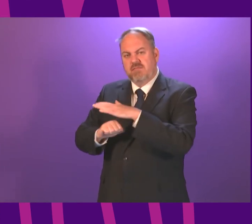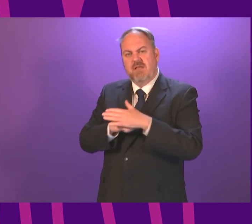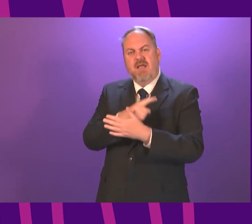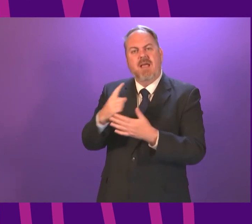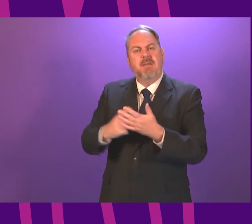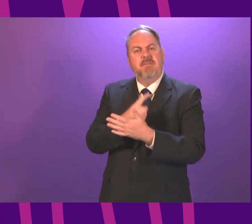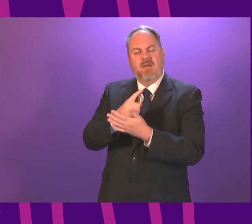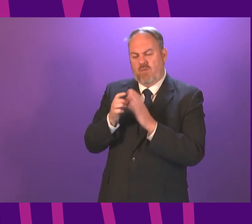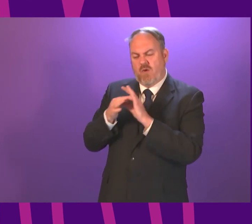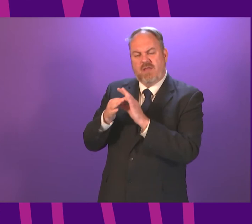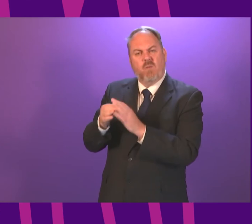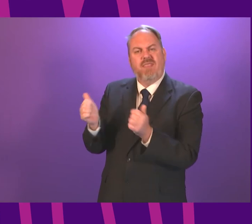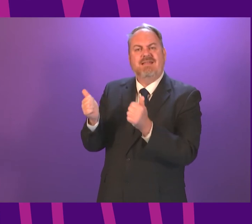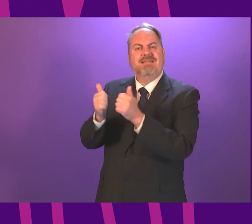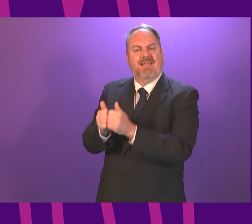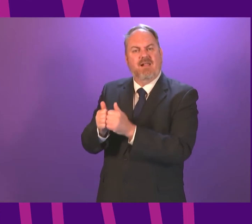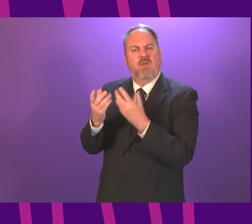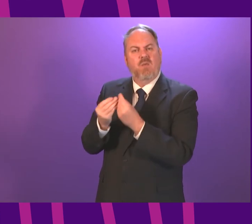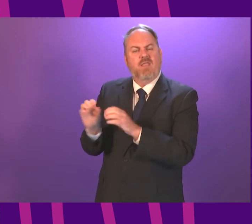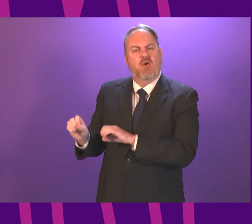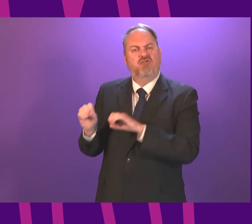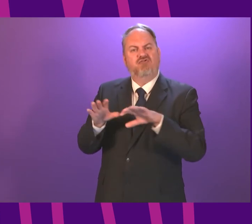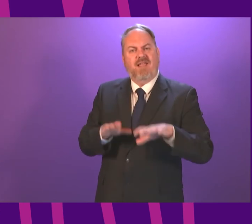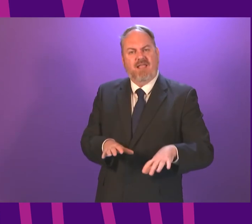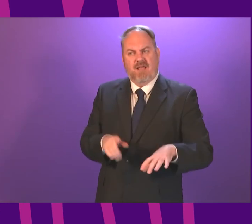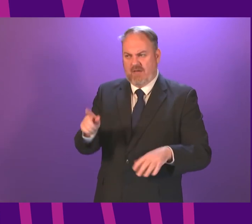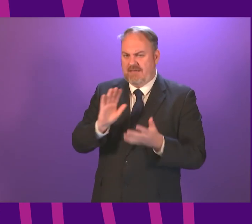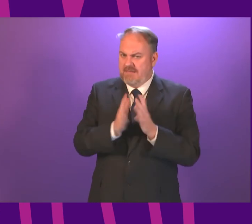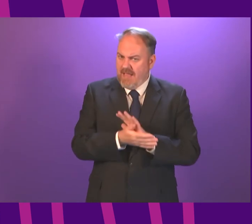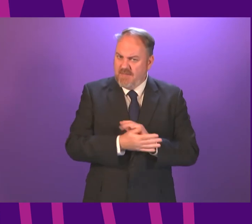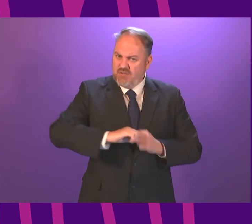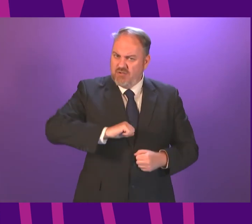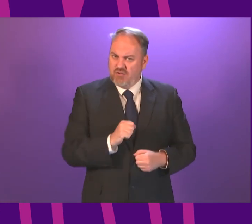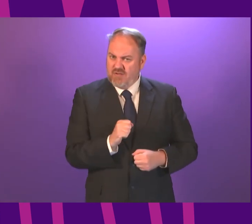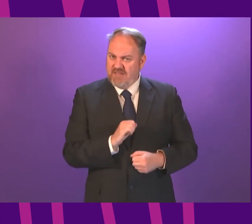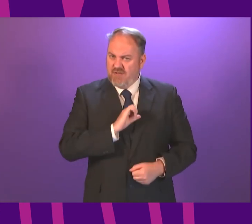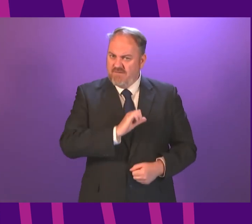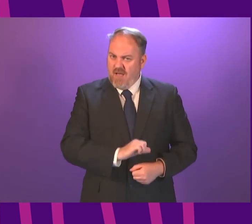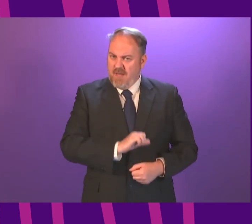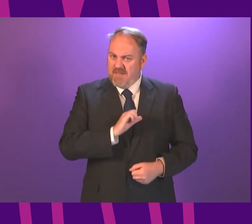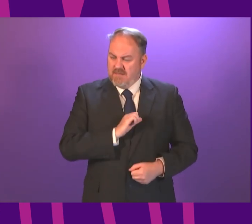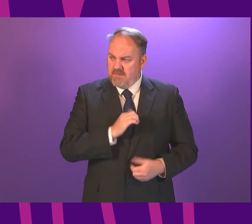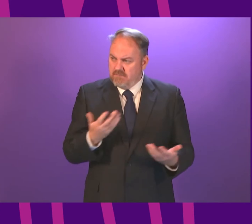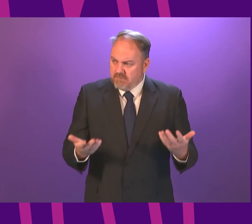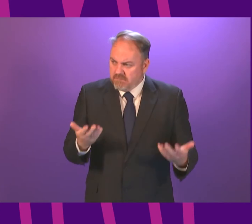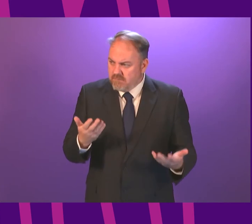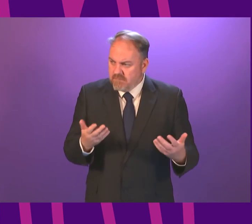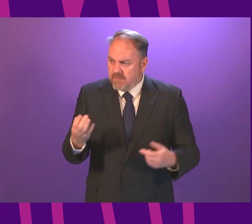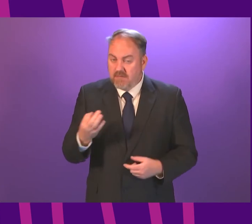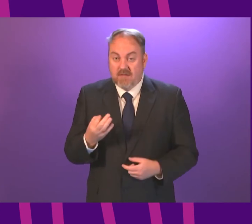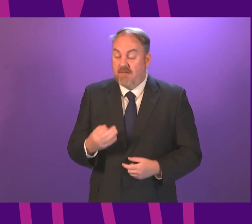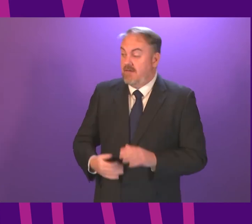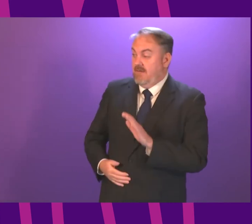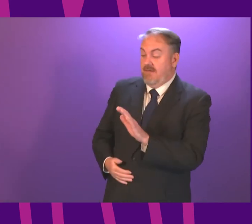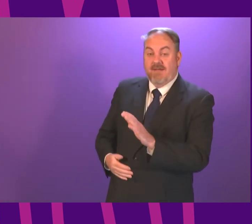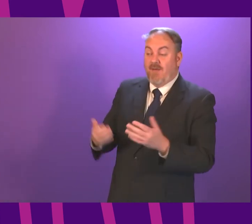and Australian governments. First Minister. Can I firstly take the opportunity to welcome Jim Fairley to Parliament? It makes that afternoon